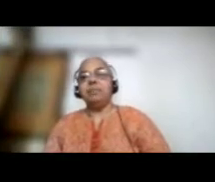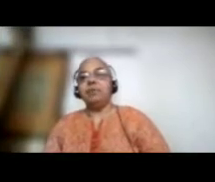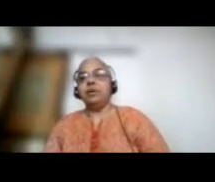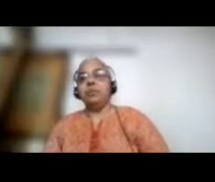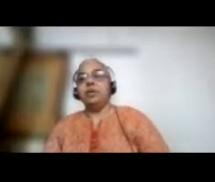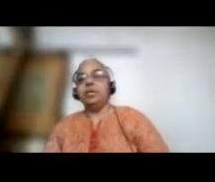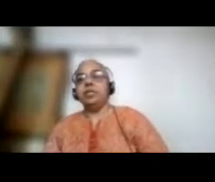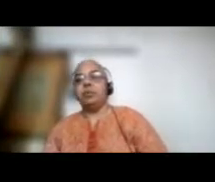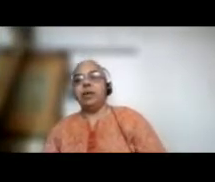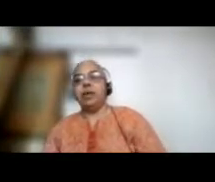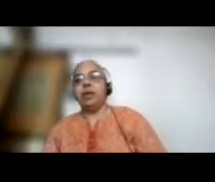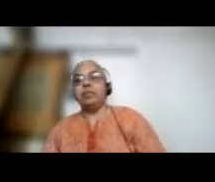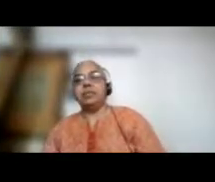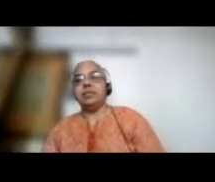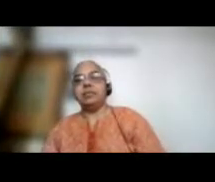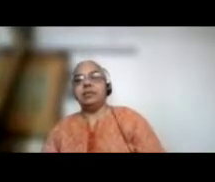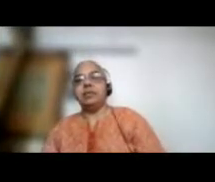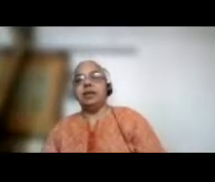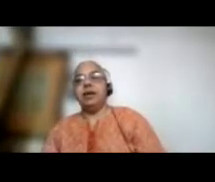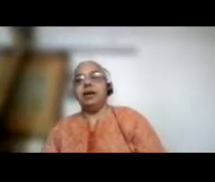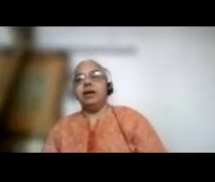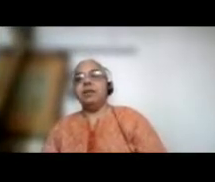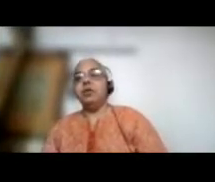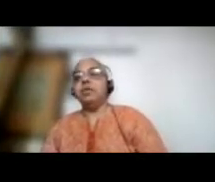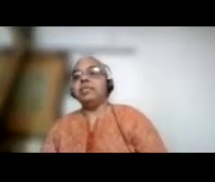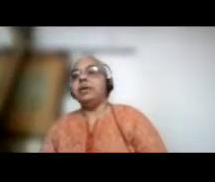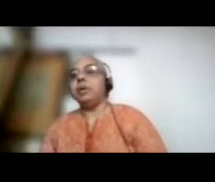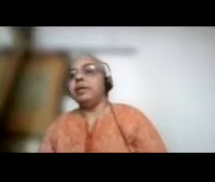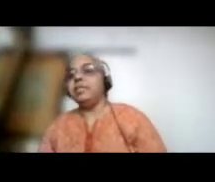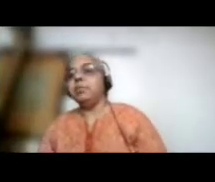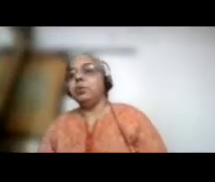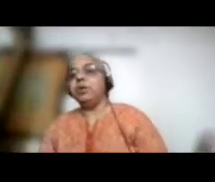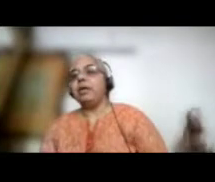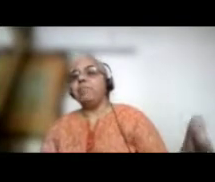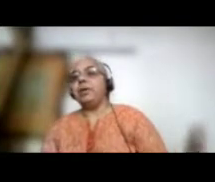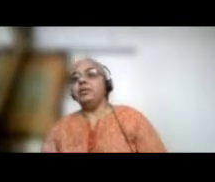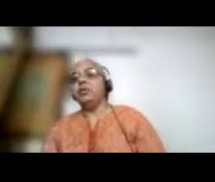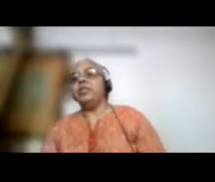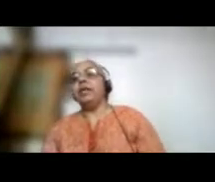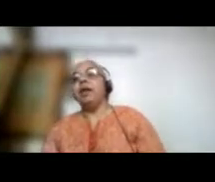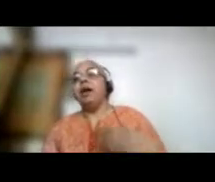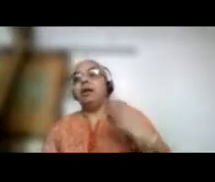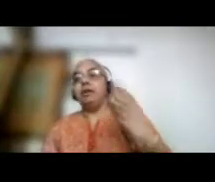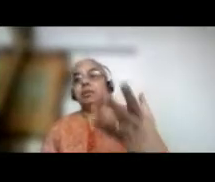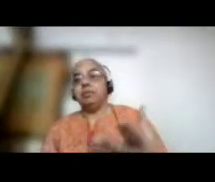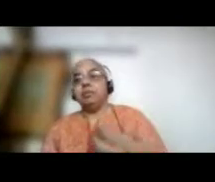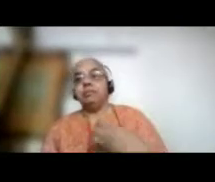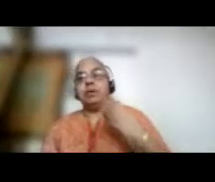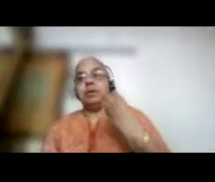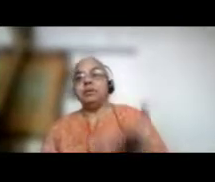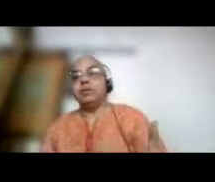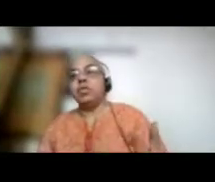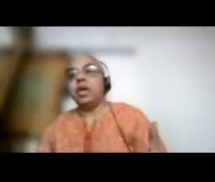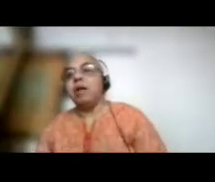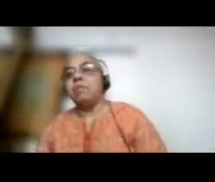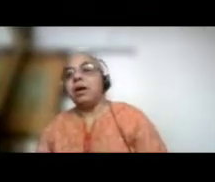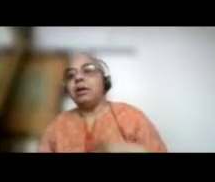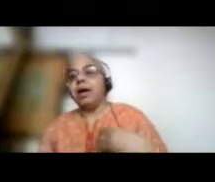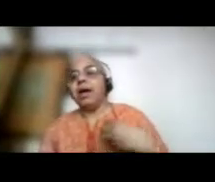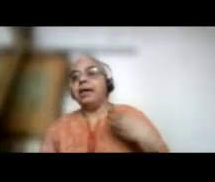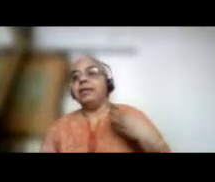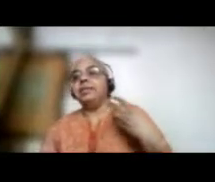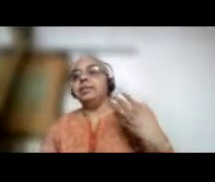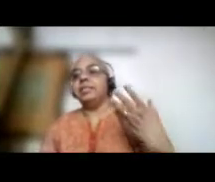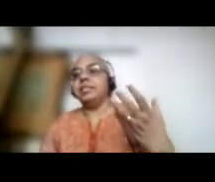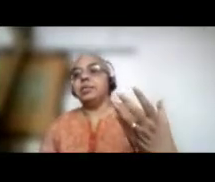one is a community awareness program by using drama